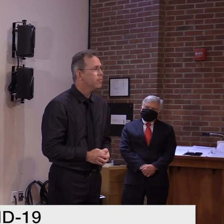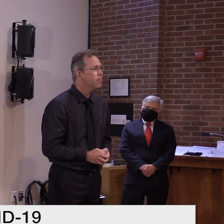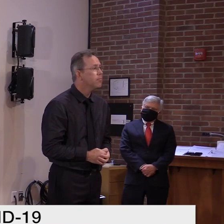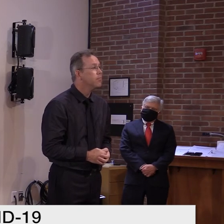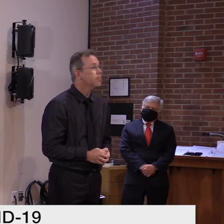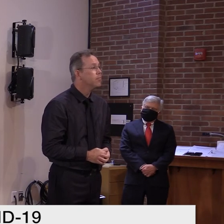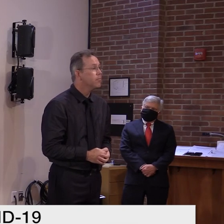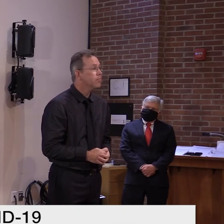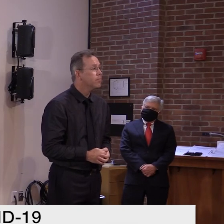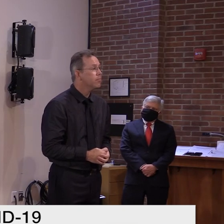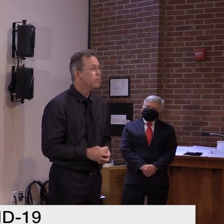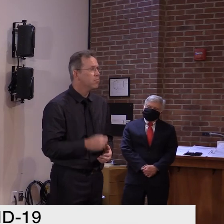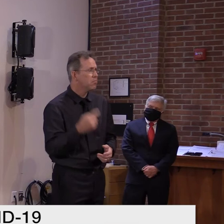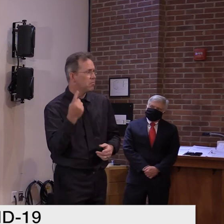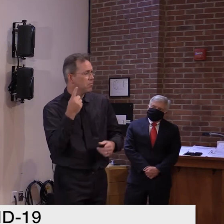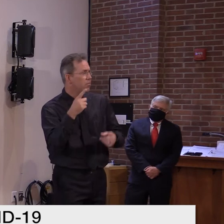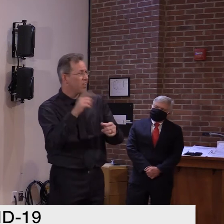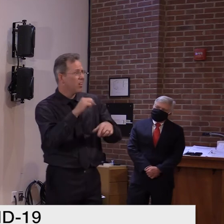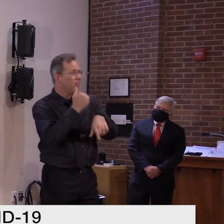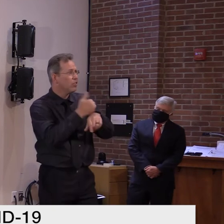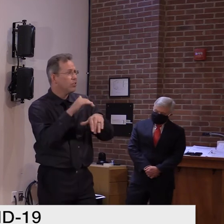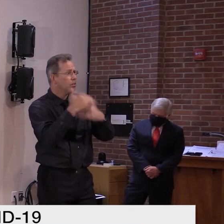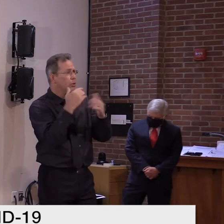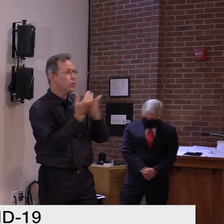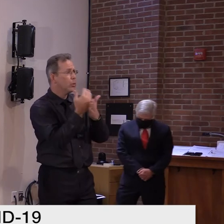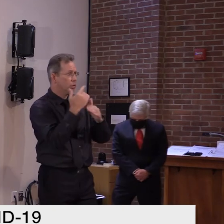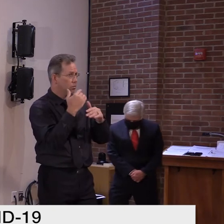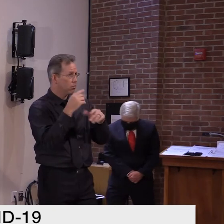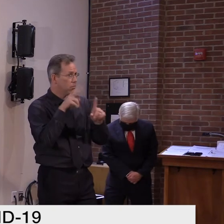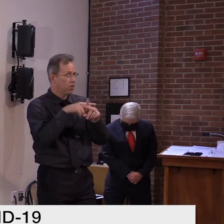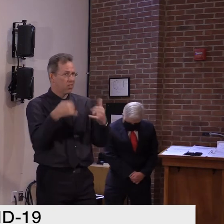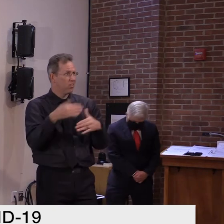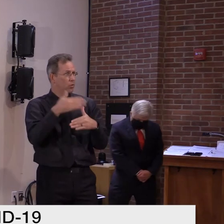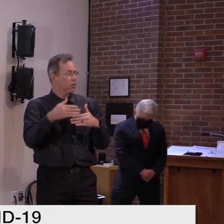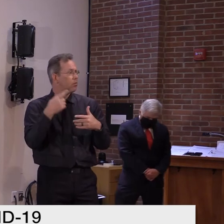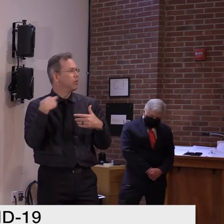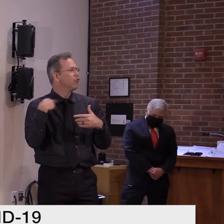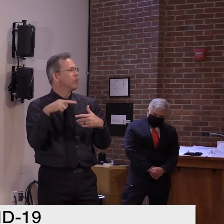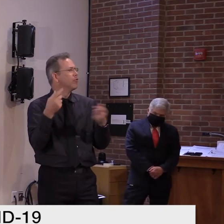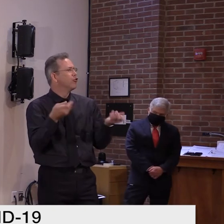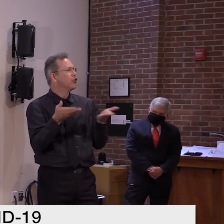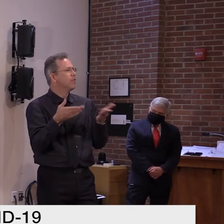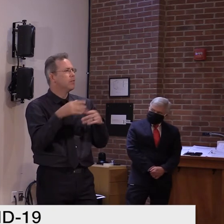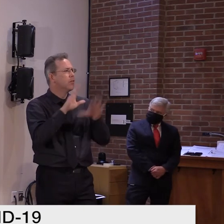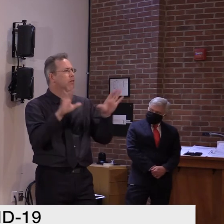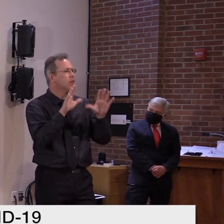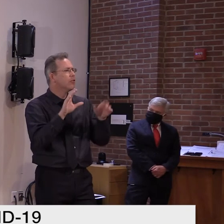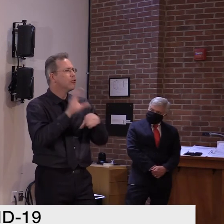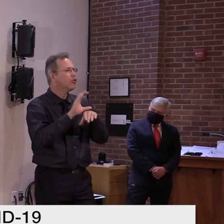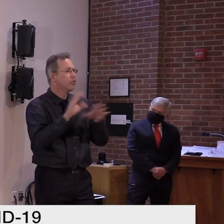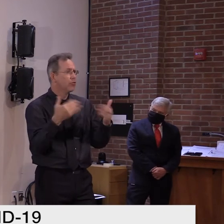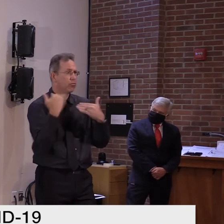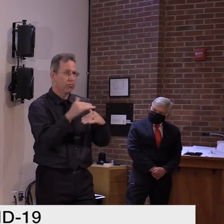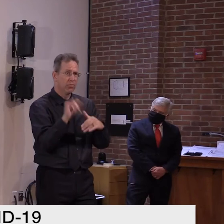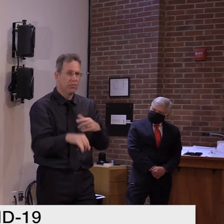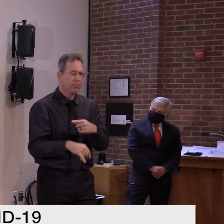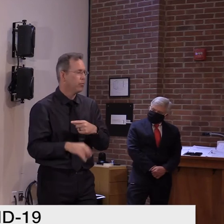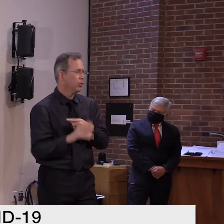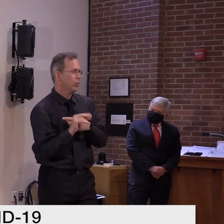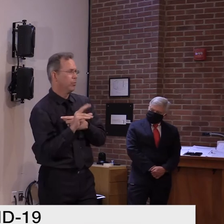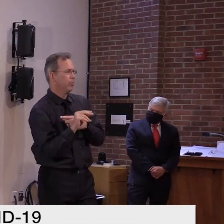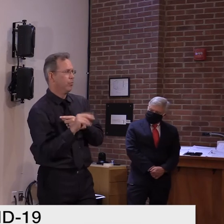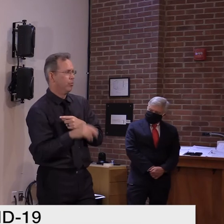Okay. Good to hear. Uh, a, a question perhaps for the doctor. Um, are these new restrictions